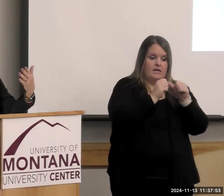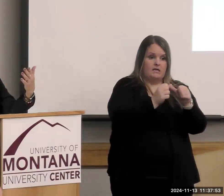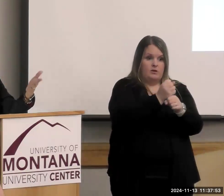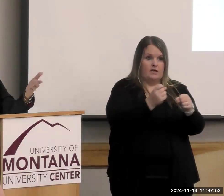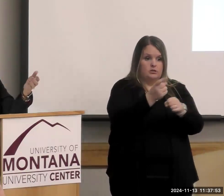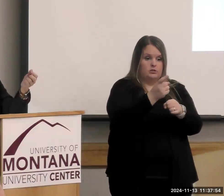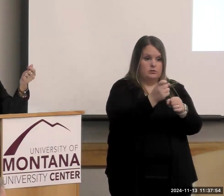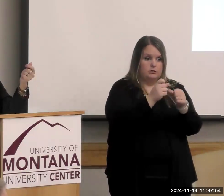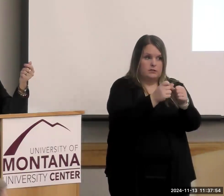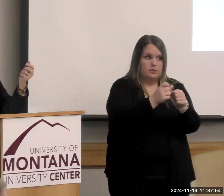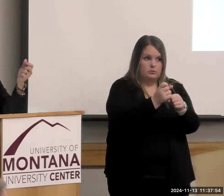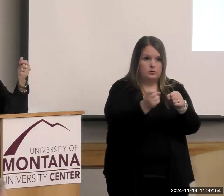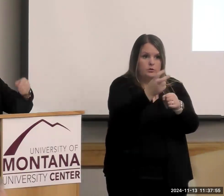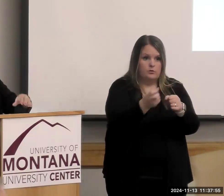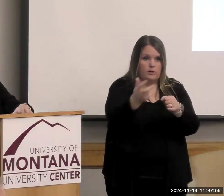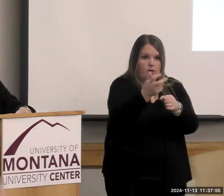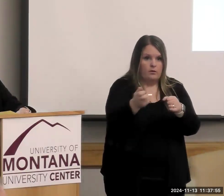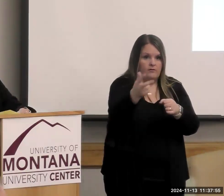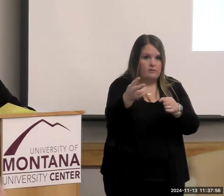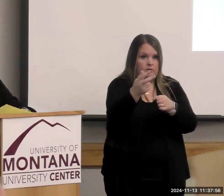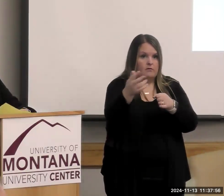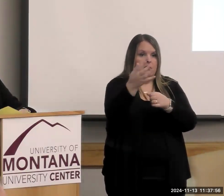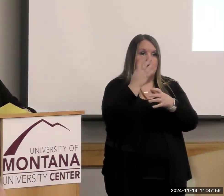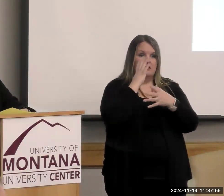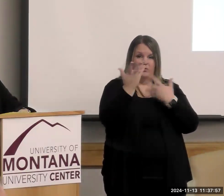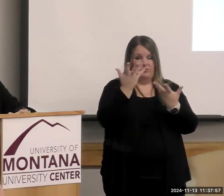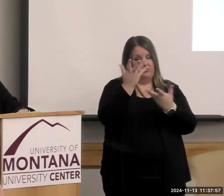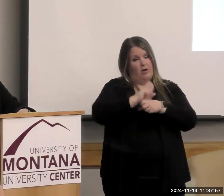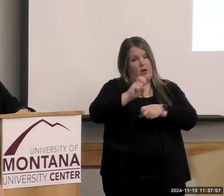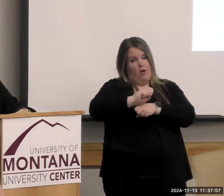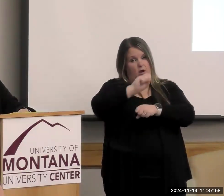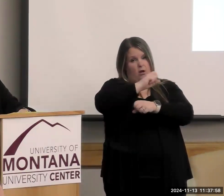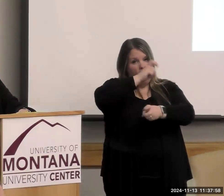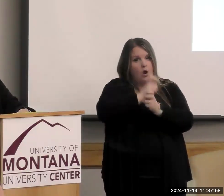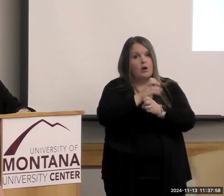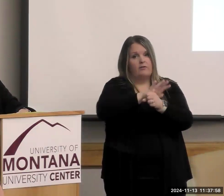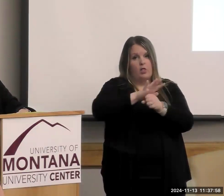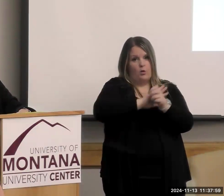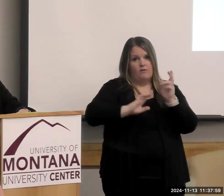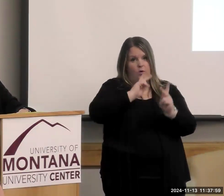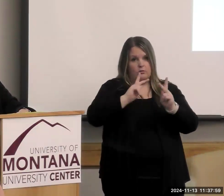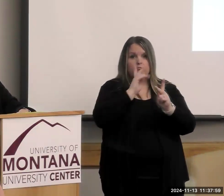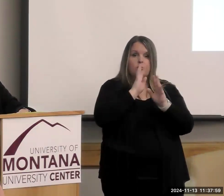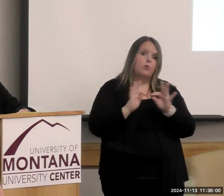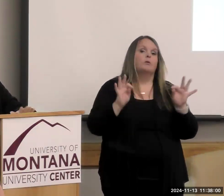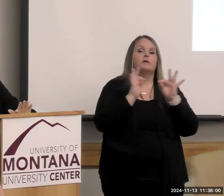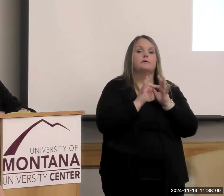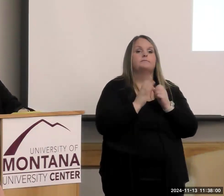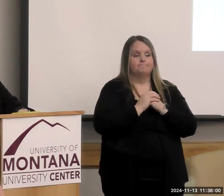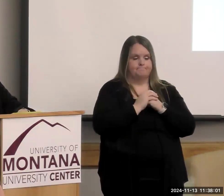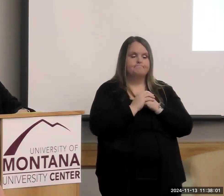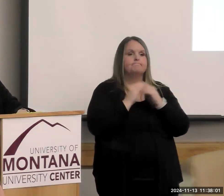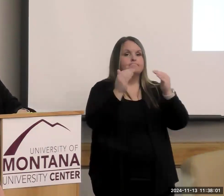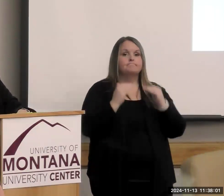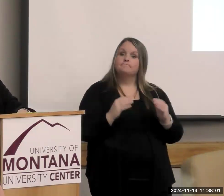continues on, and sometimes with a lot of hard work for our local folks. Okay. So,